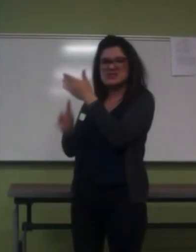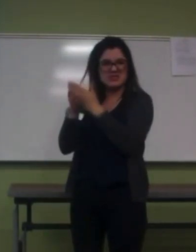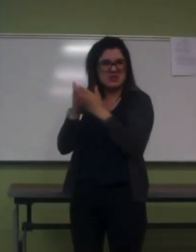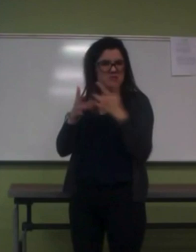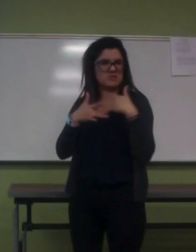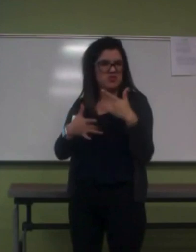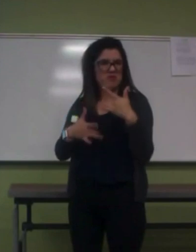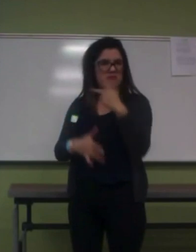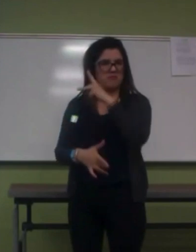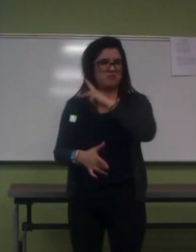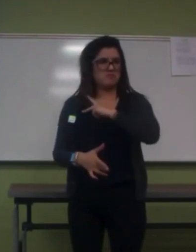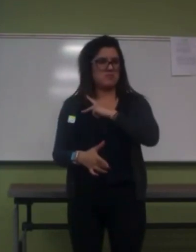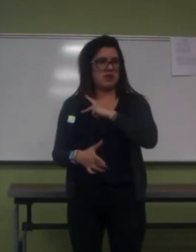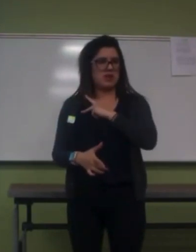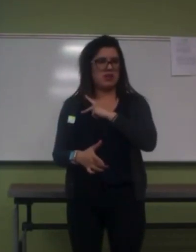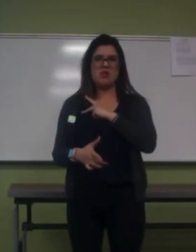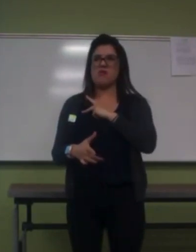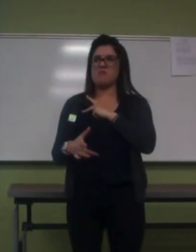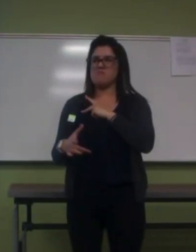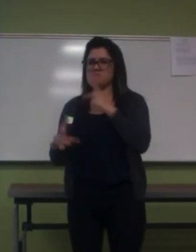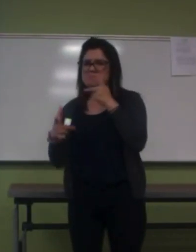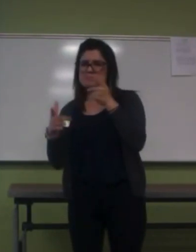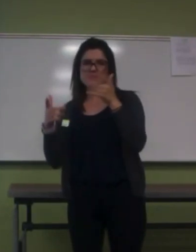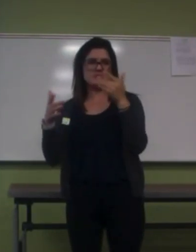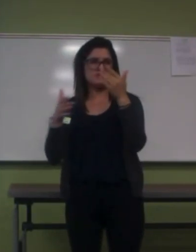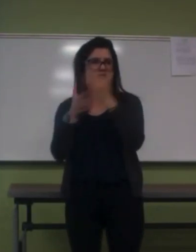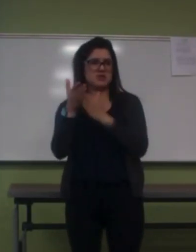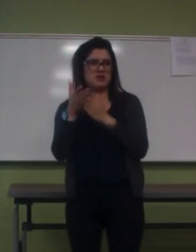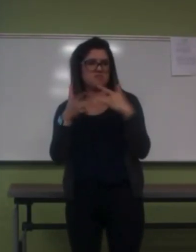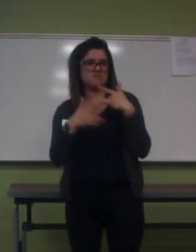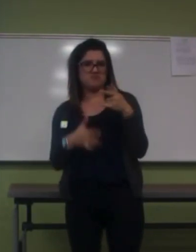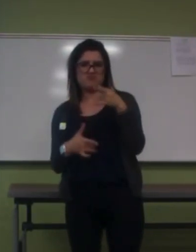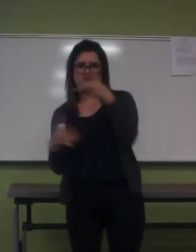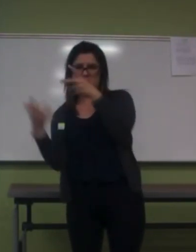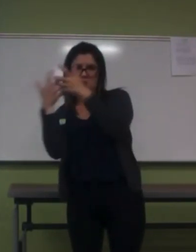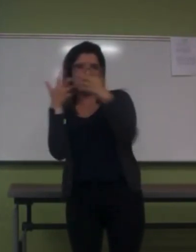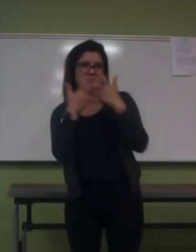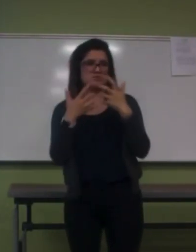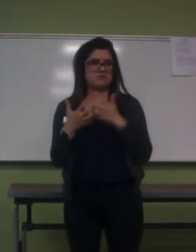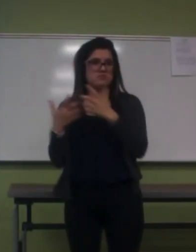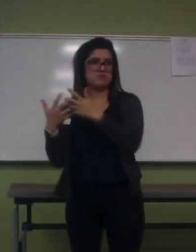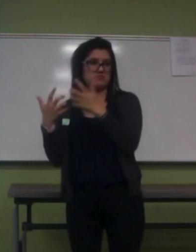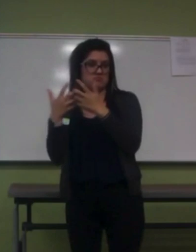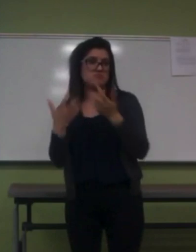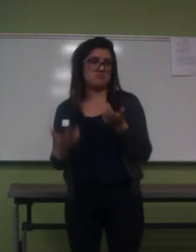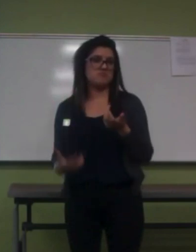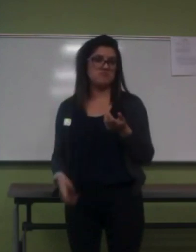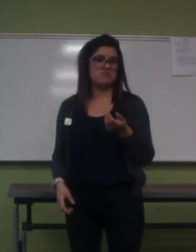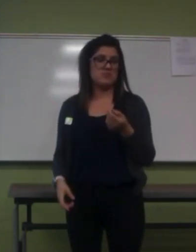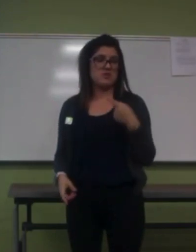characteristics, especially whenever they're the same type of sign. You can have earth,